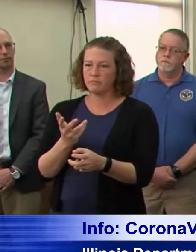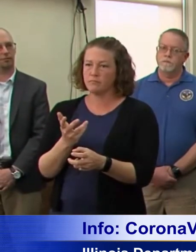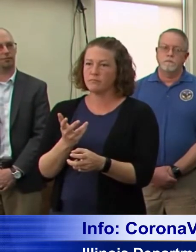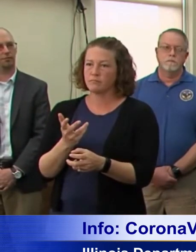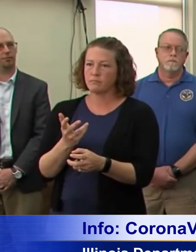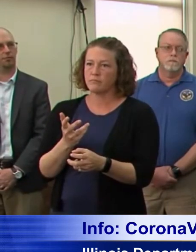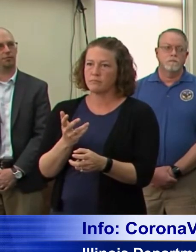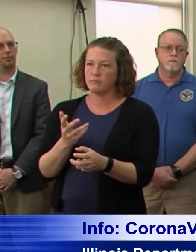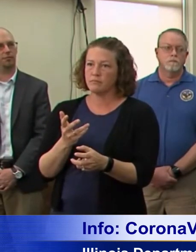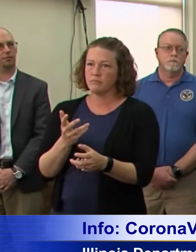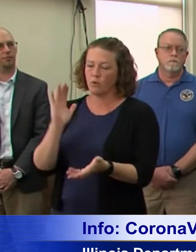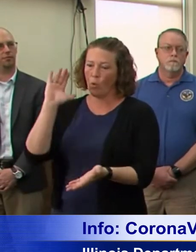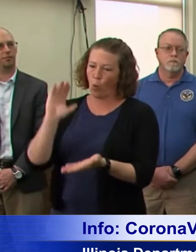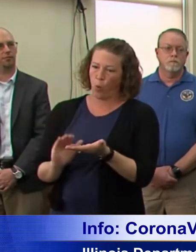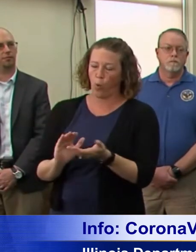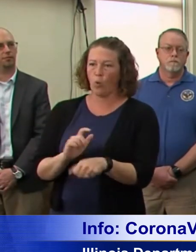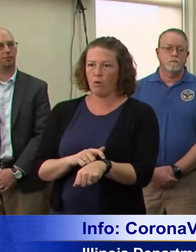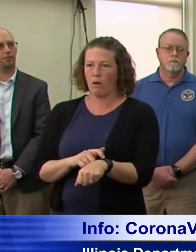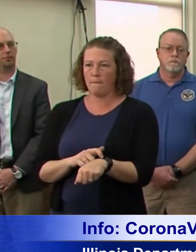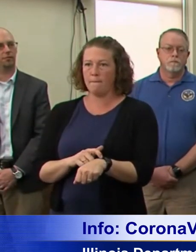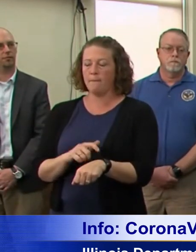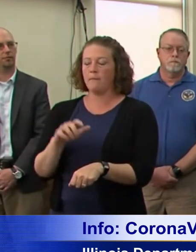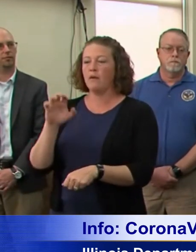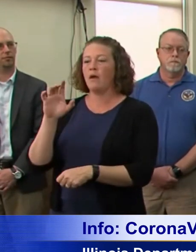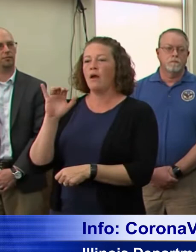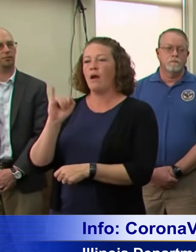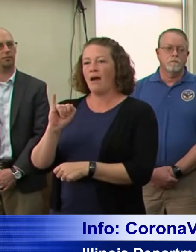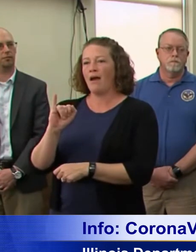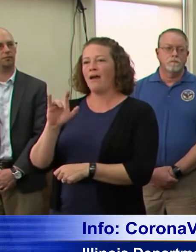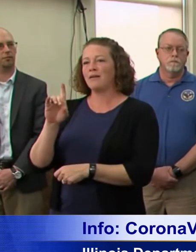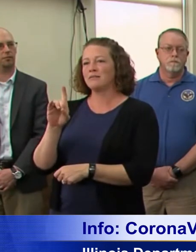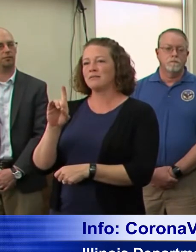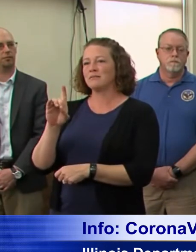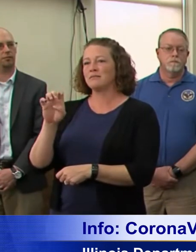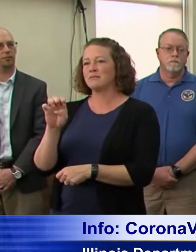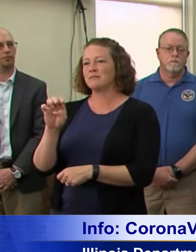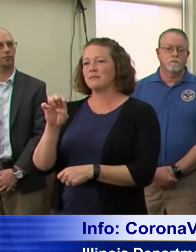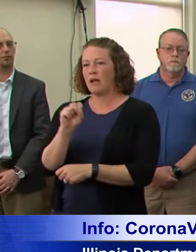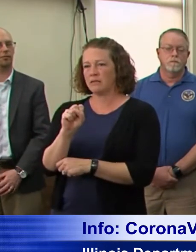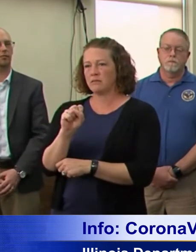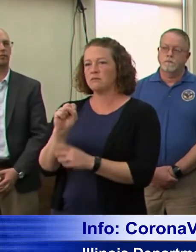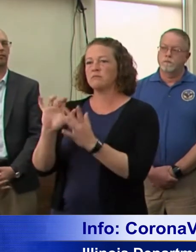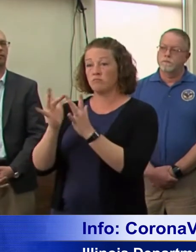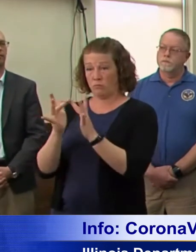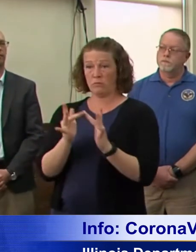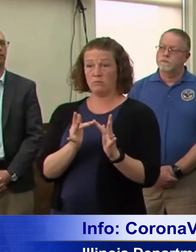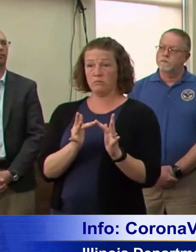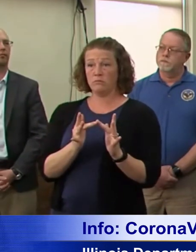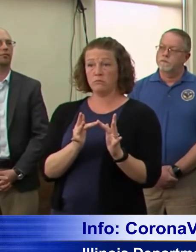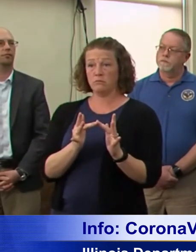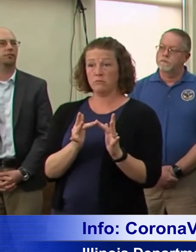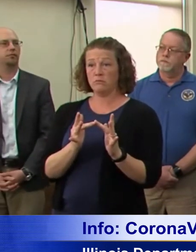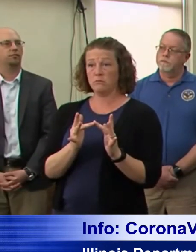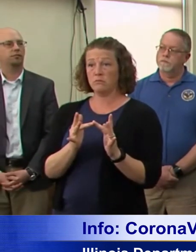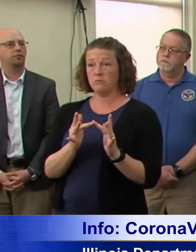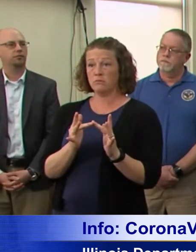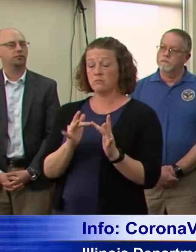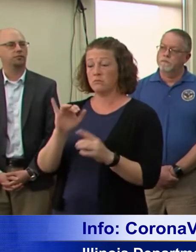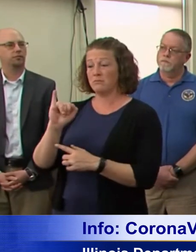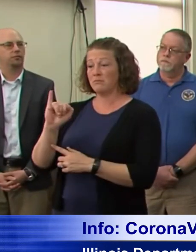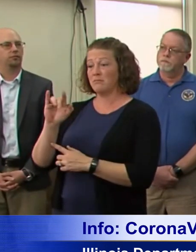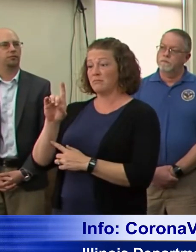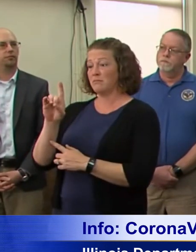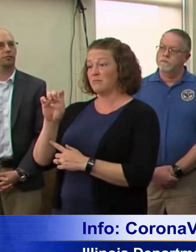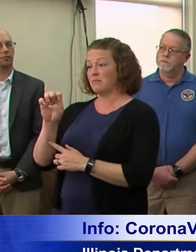IDES website. That's our Illinois Department of Employment Security, IDES.Illinois